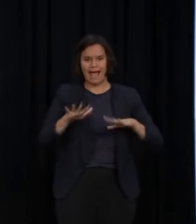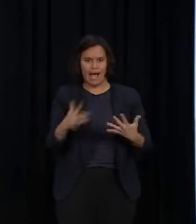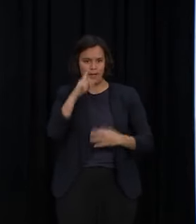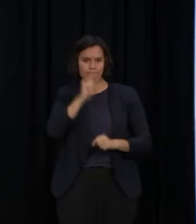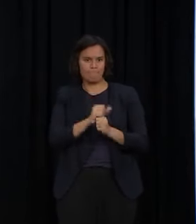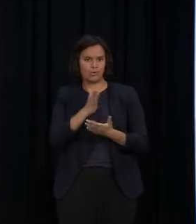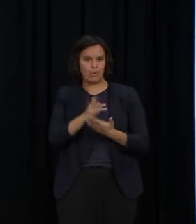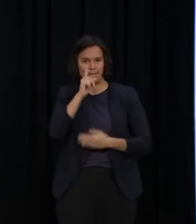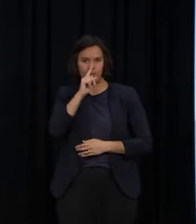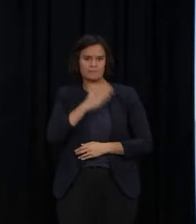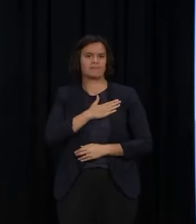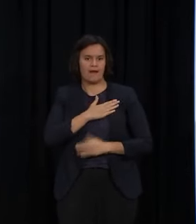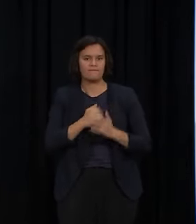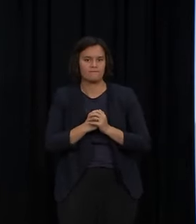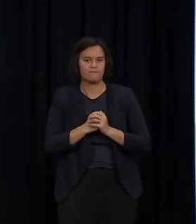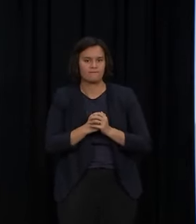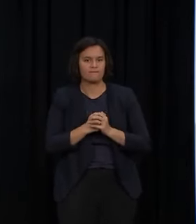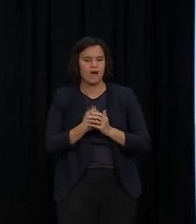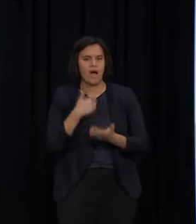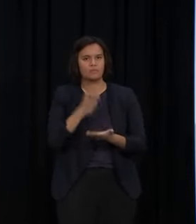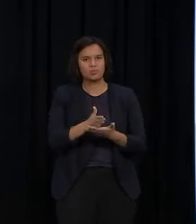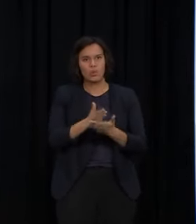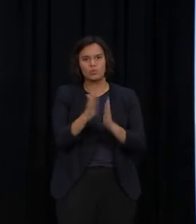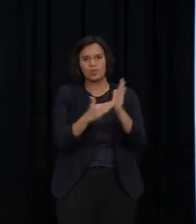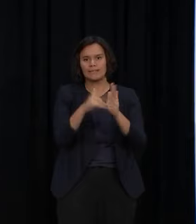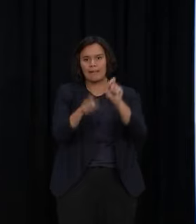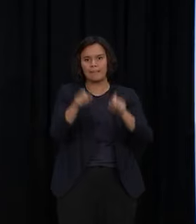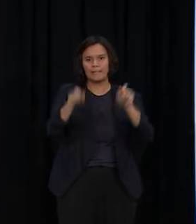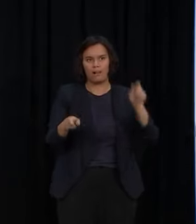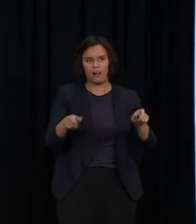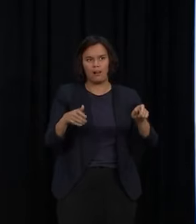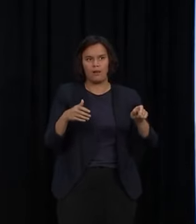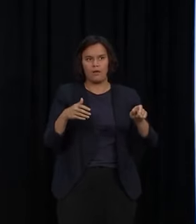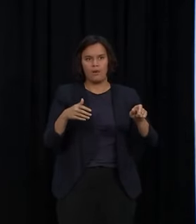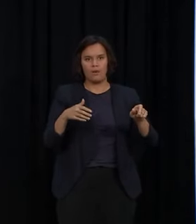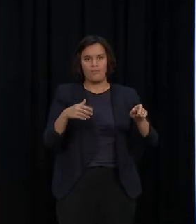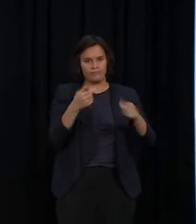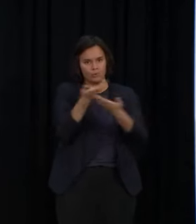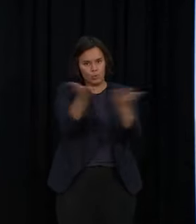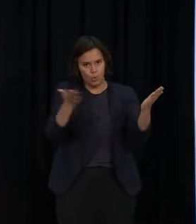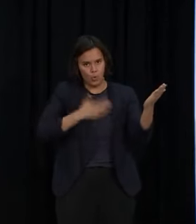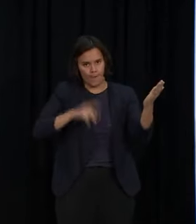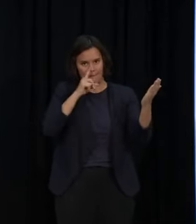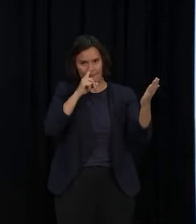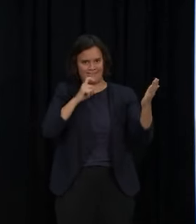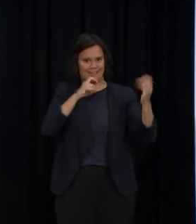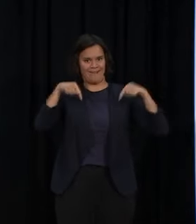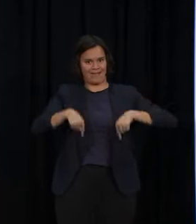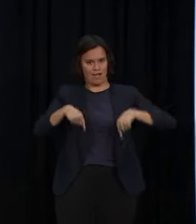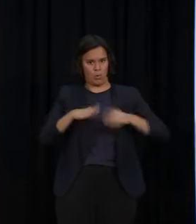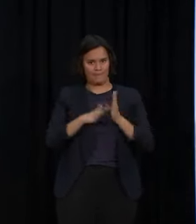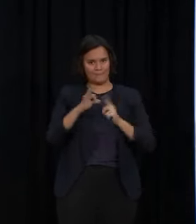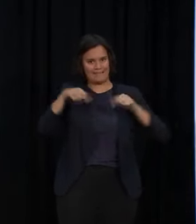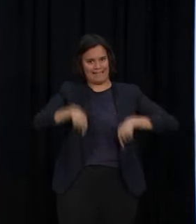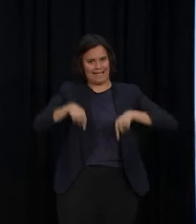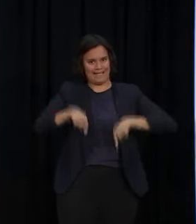is the People's House and I think people will want to make sure that we're balancing the need to keep the people who work here safe with also the need to ensure that people can access